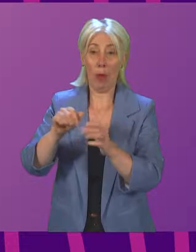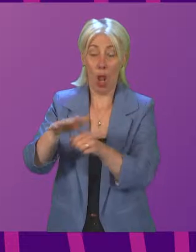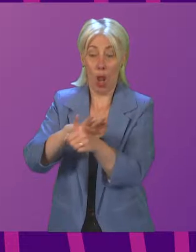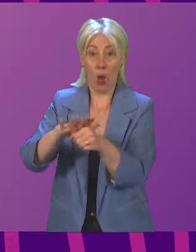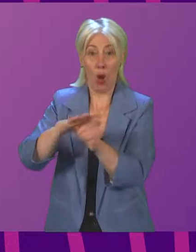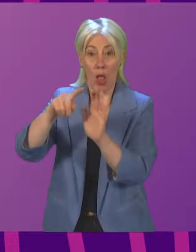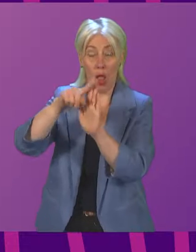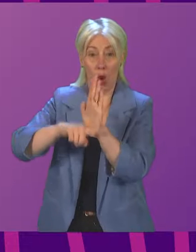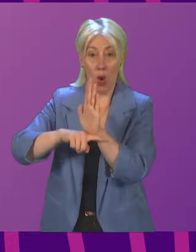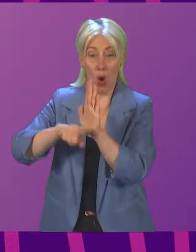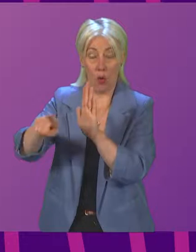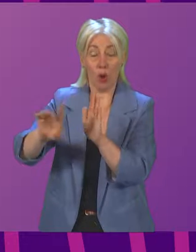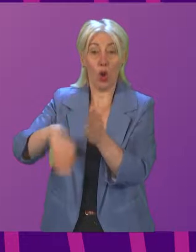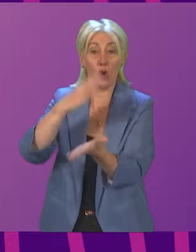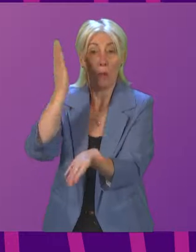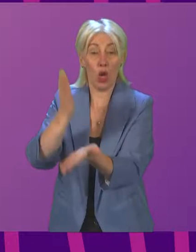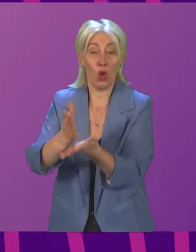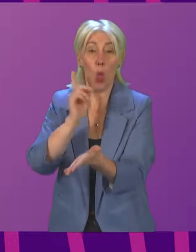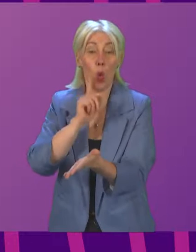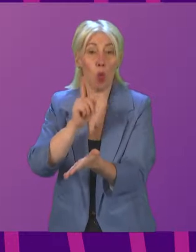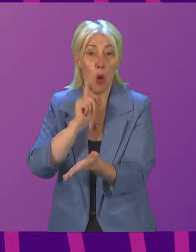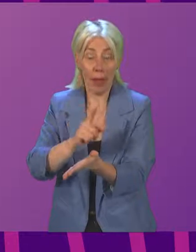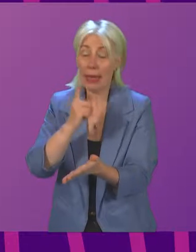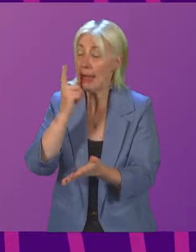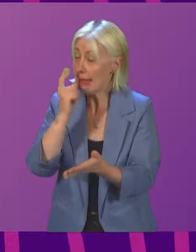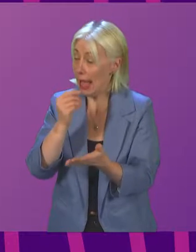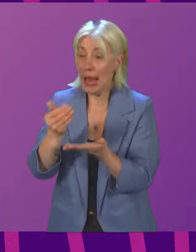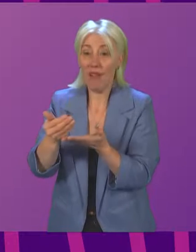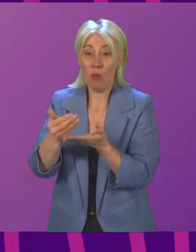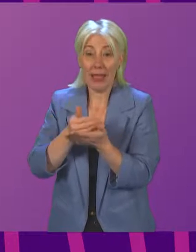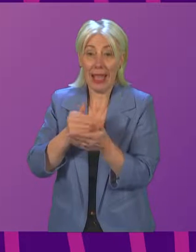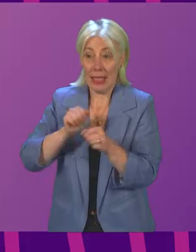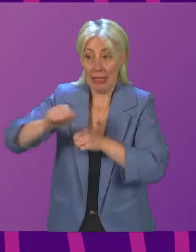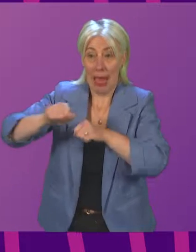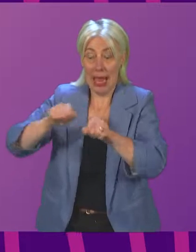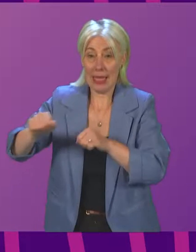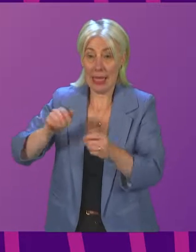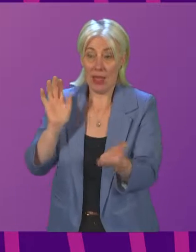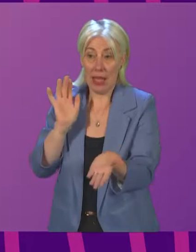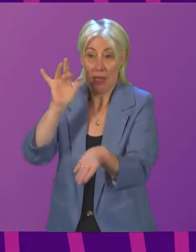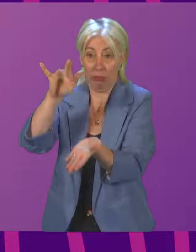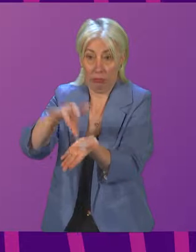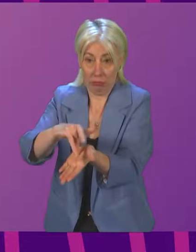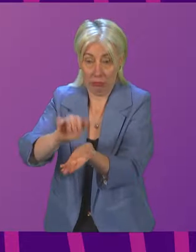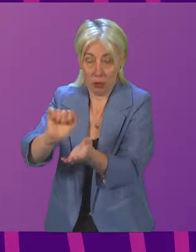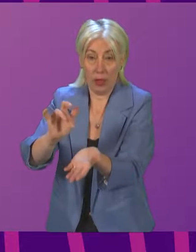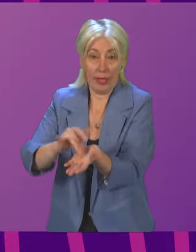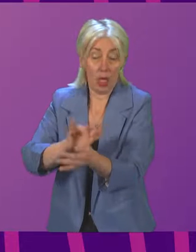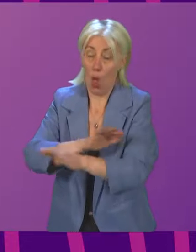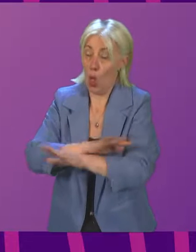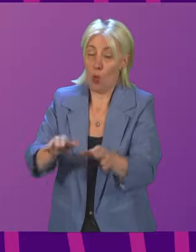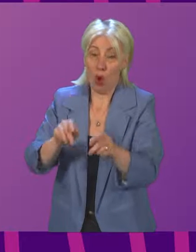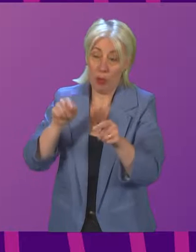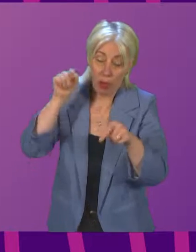ensure that women had protected spaces and were not harassed as they